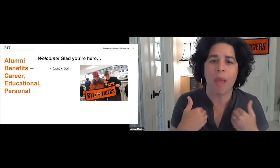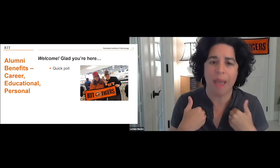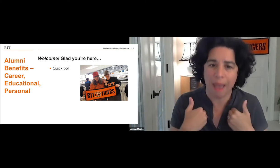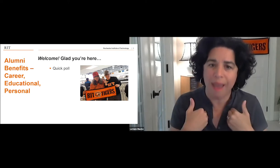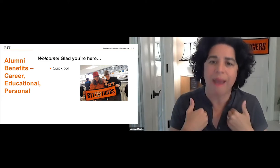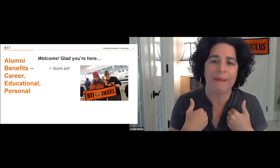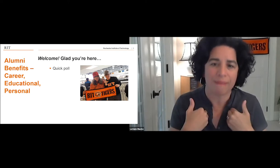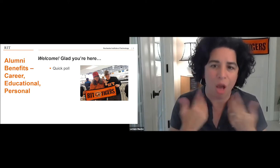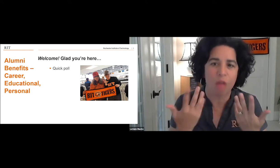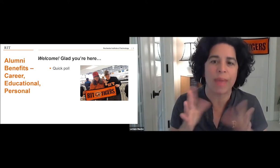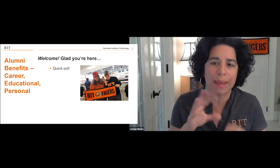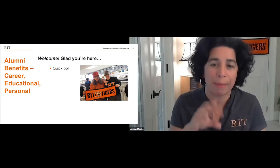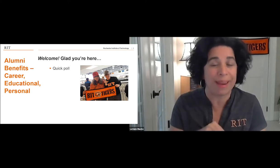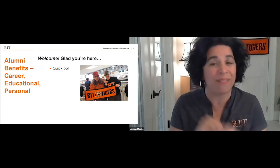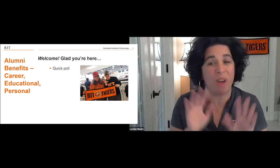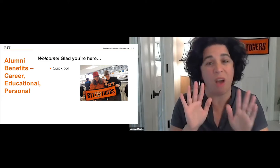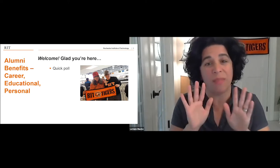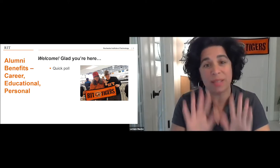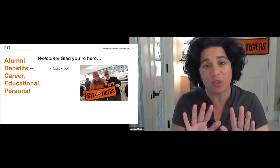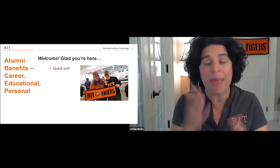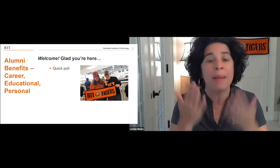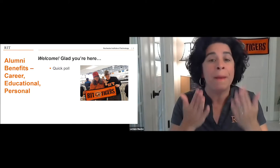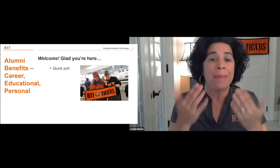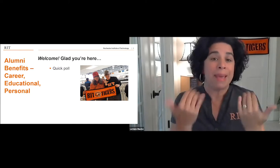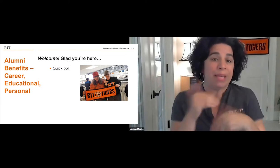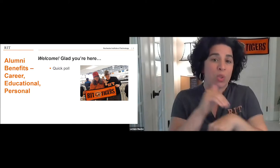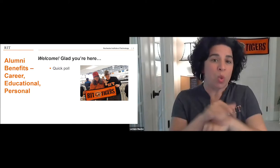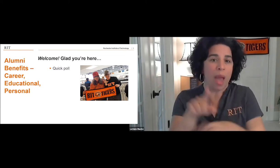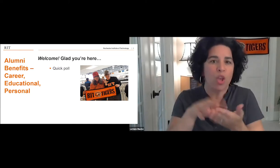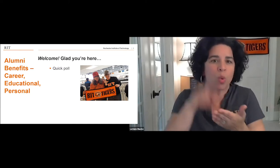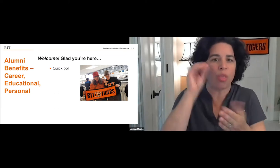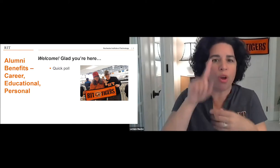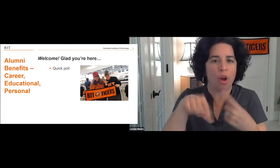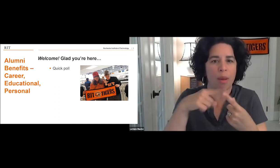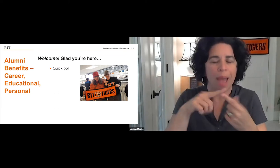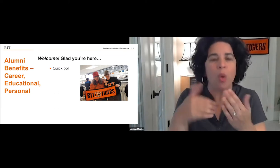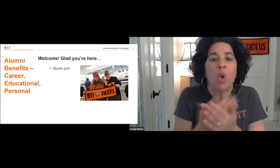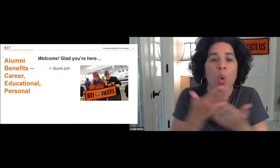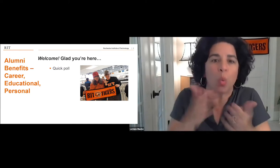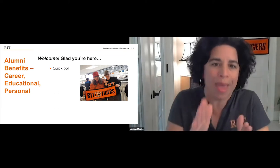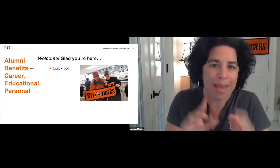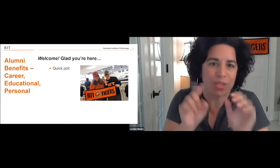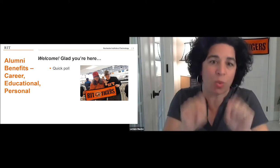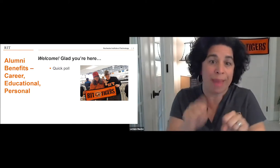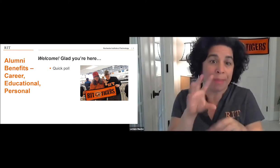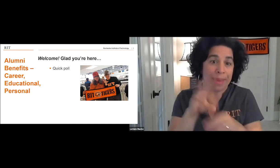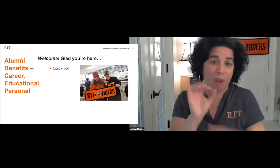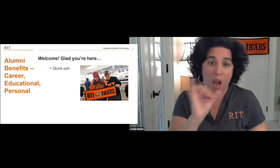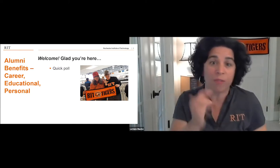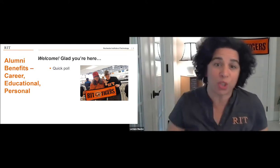All right. Many of you have. Wonderful. That's great. Maybe tonight you'll learn a little bit more about a new